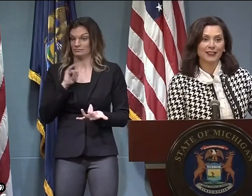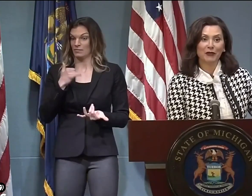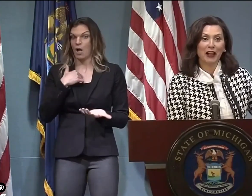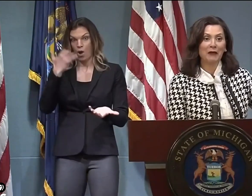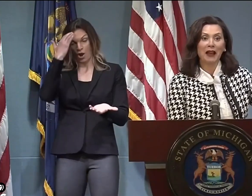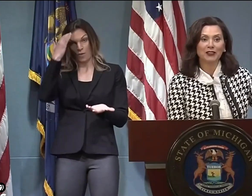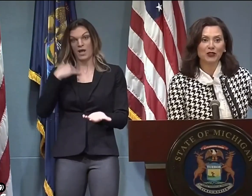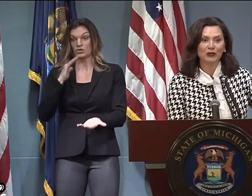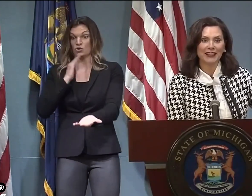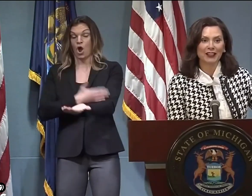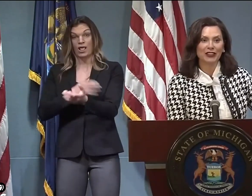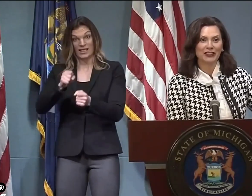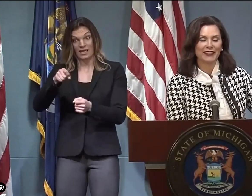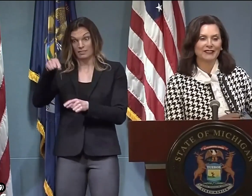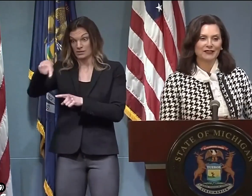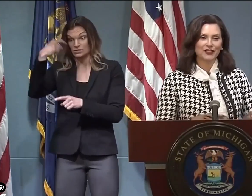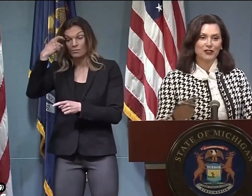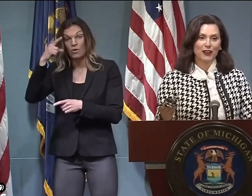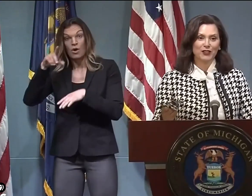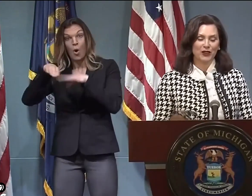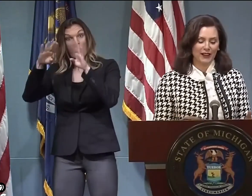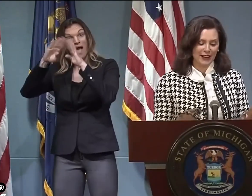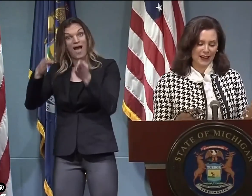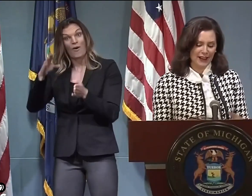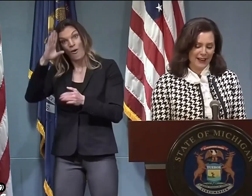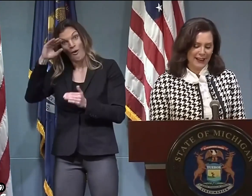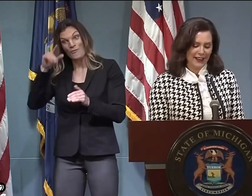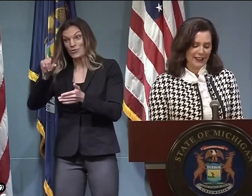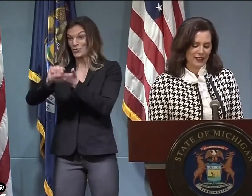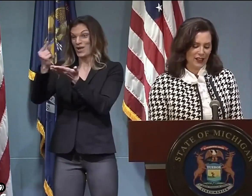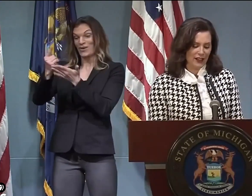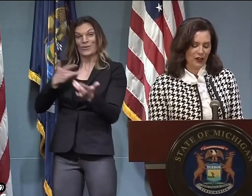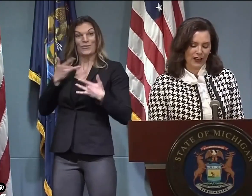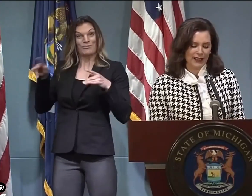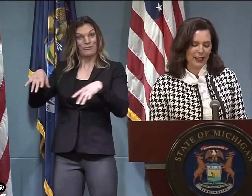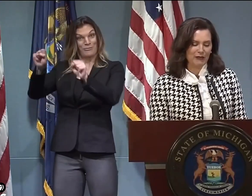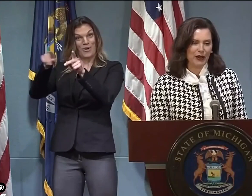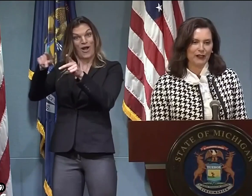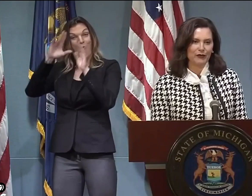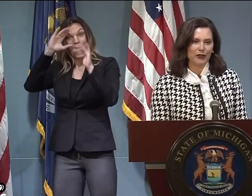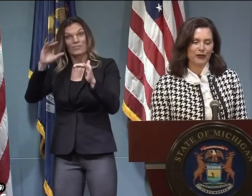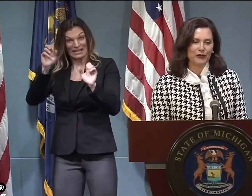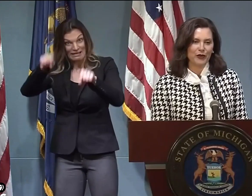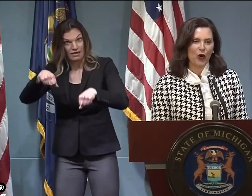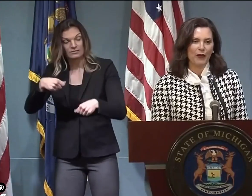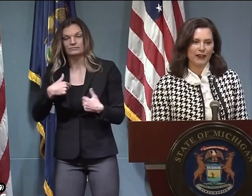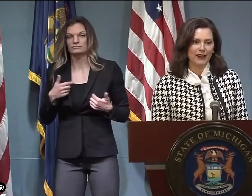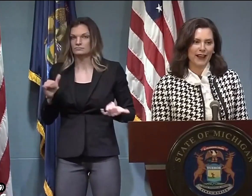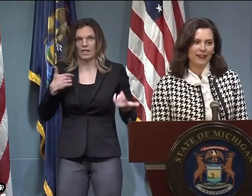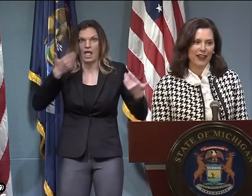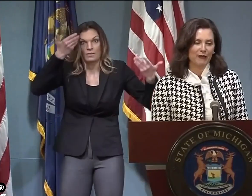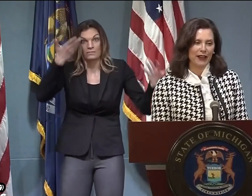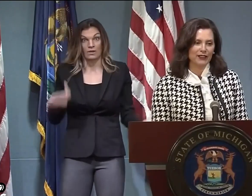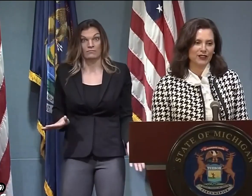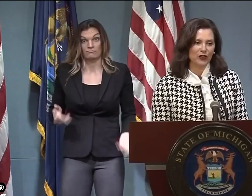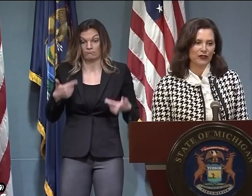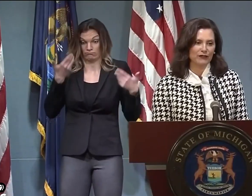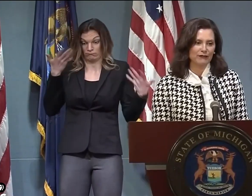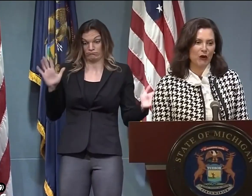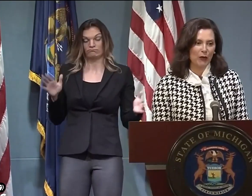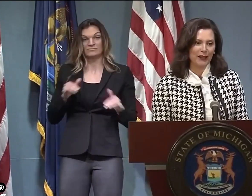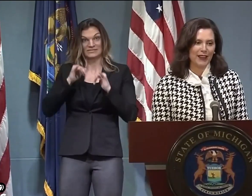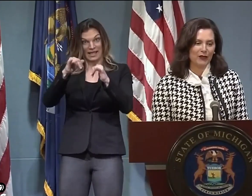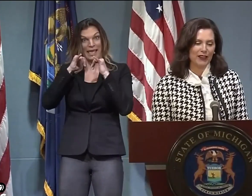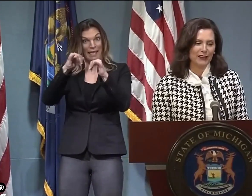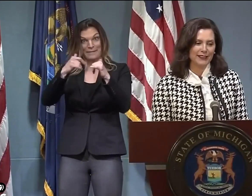including, will my daughter actually have a graduation this summer? I'm not sure what that will look like. She's graduated. And that's a great thing, but we're